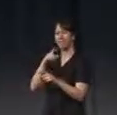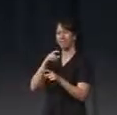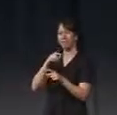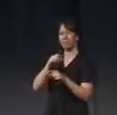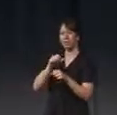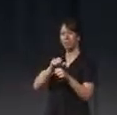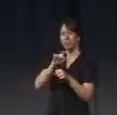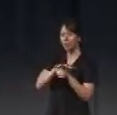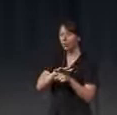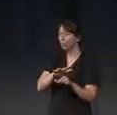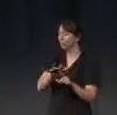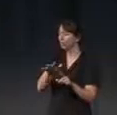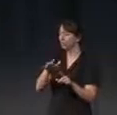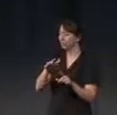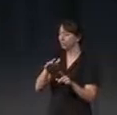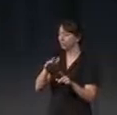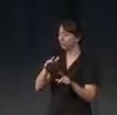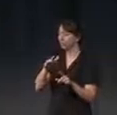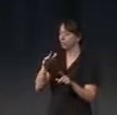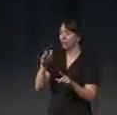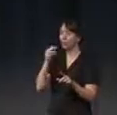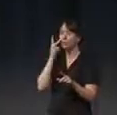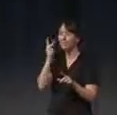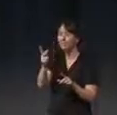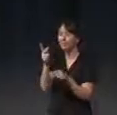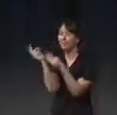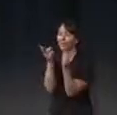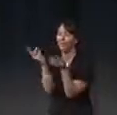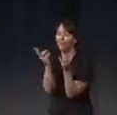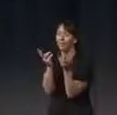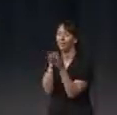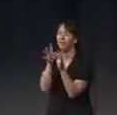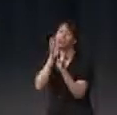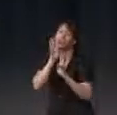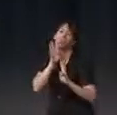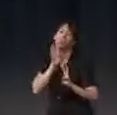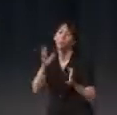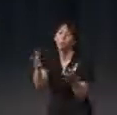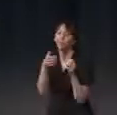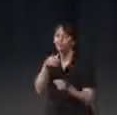You will never see the frame of Coca-Cola, but at the end you want to drink Coca-Cola, you know, during these movies.